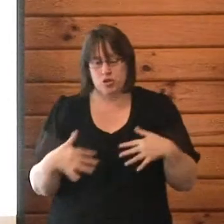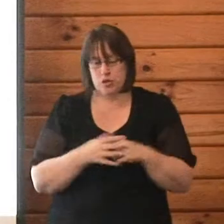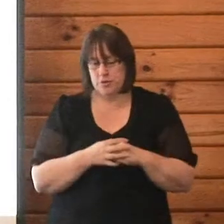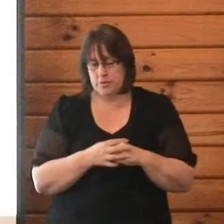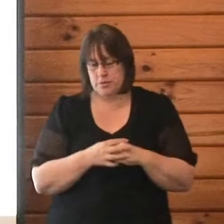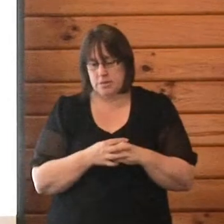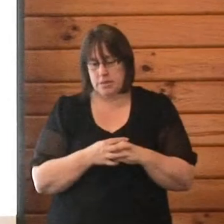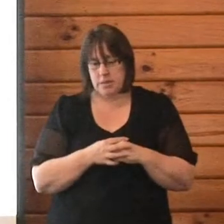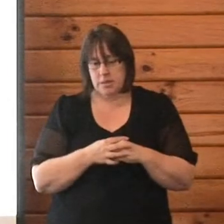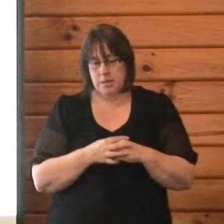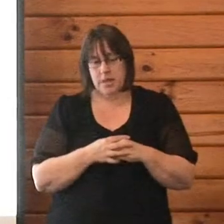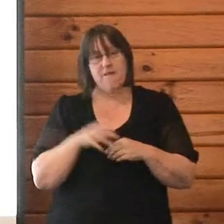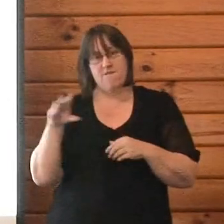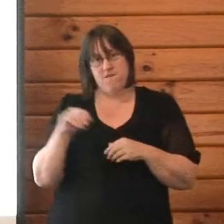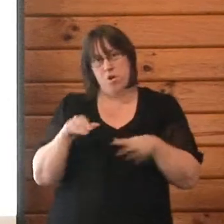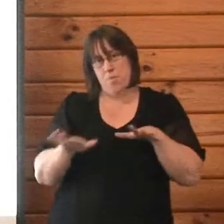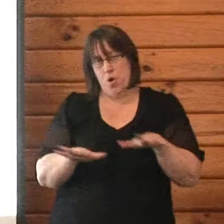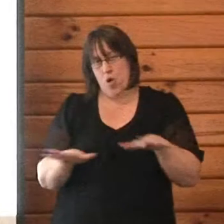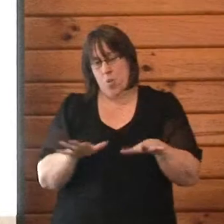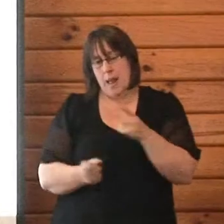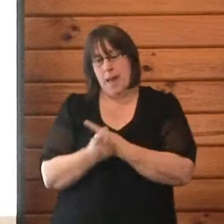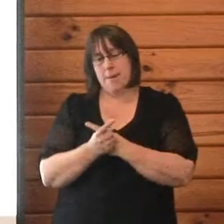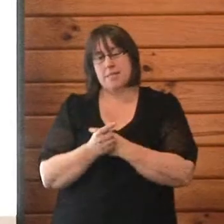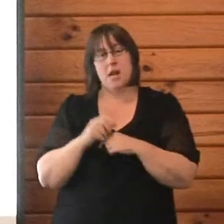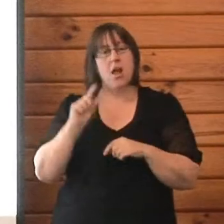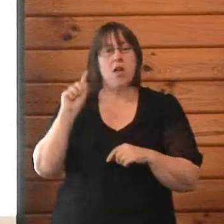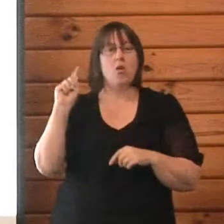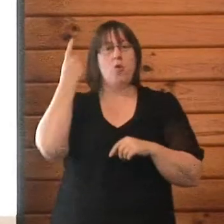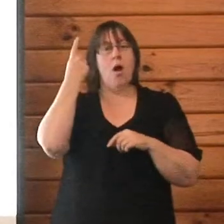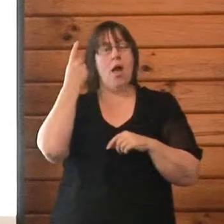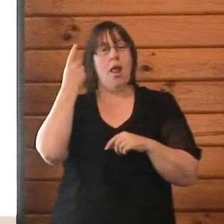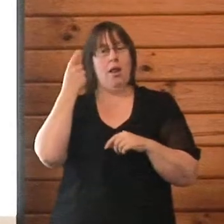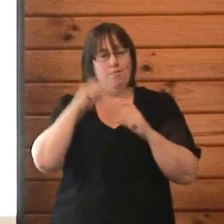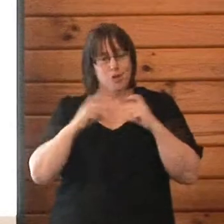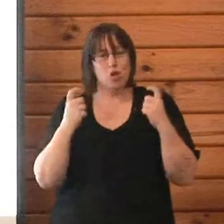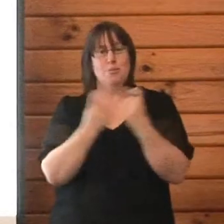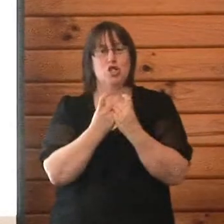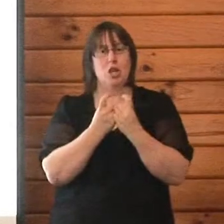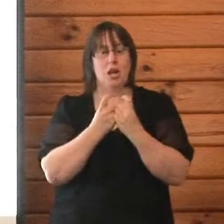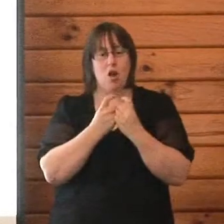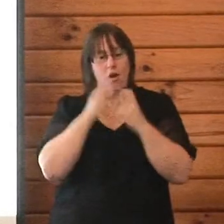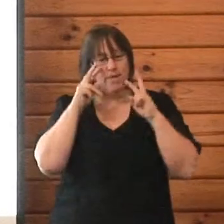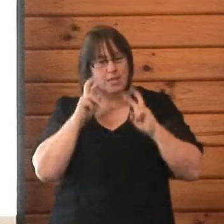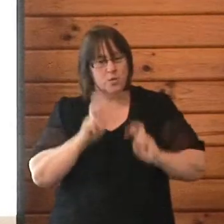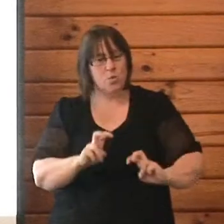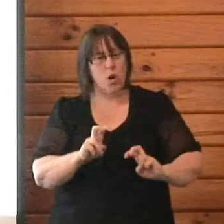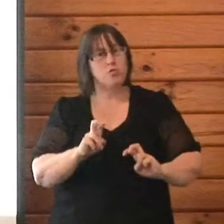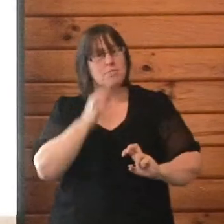earthquakes. The Royal Commission of Inquiry asked the Red Cross to look after the bereaved families